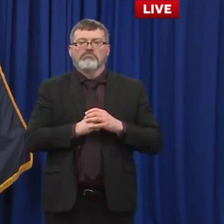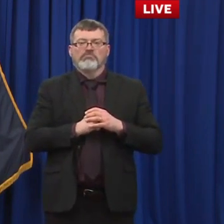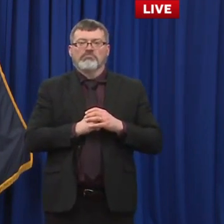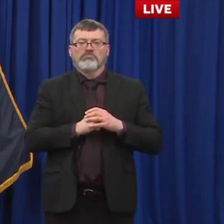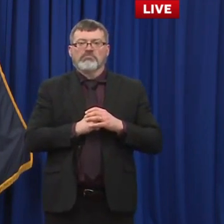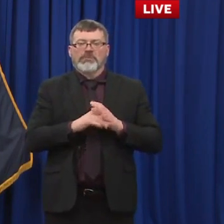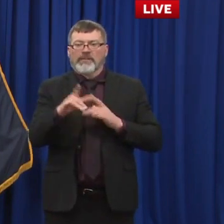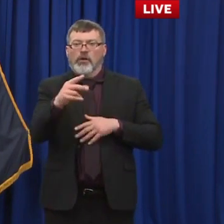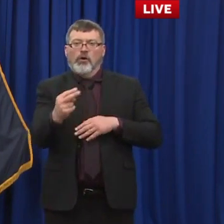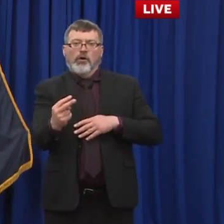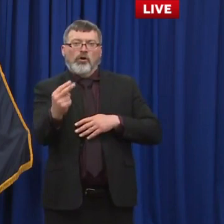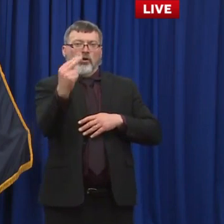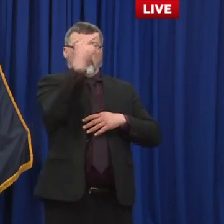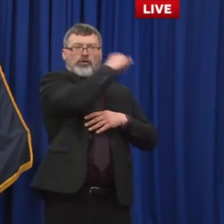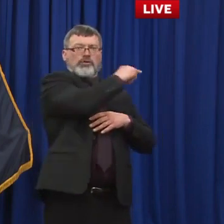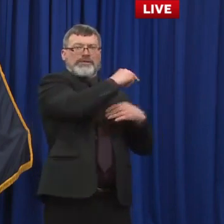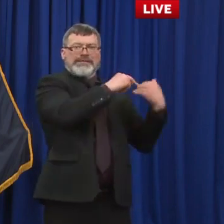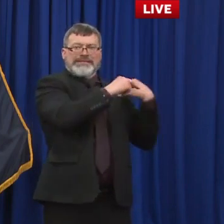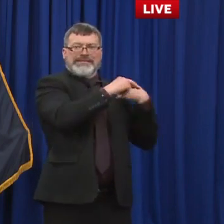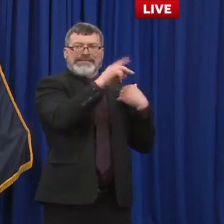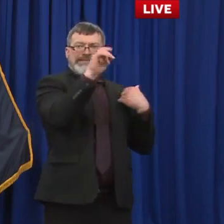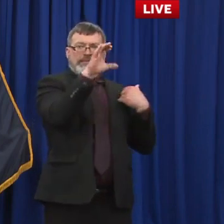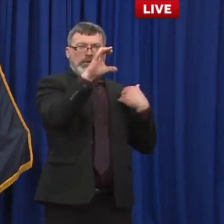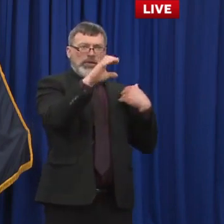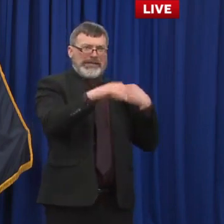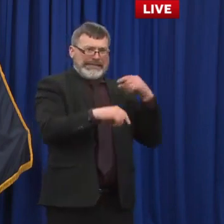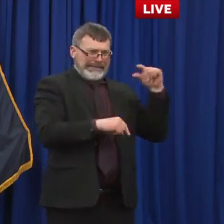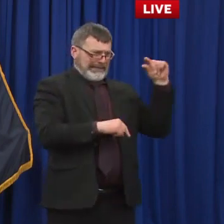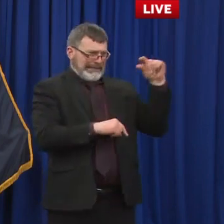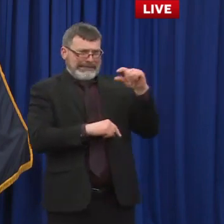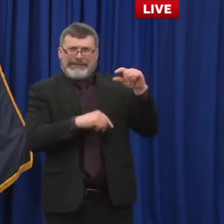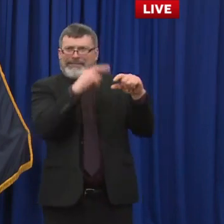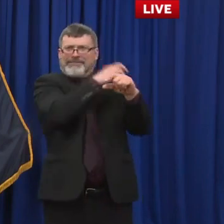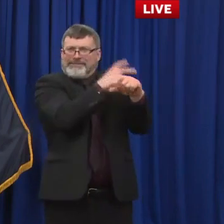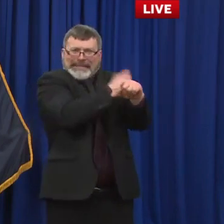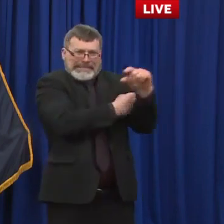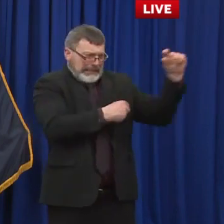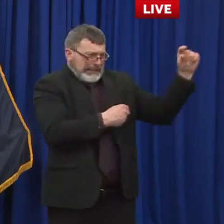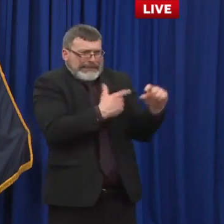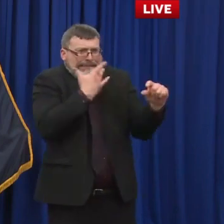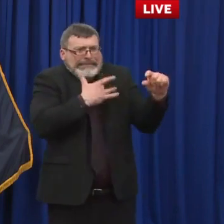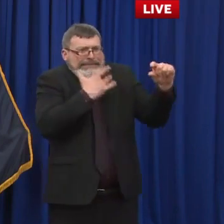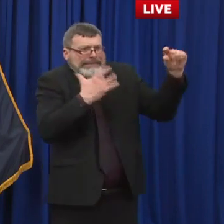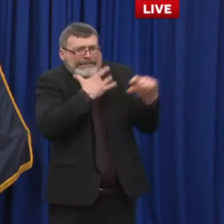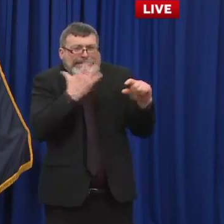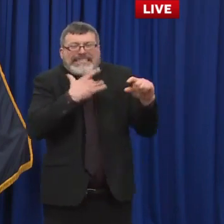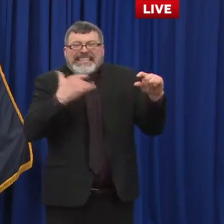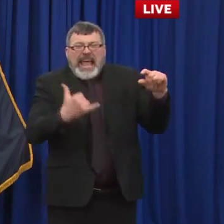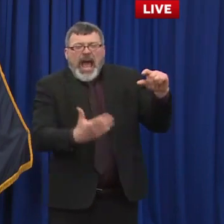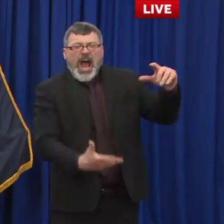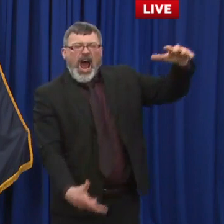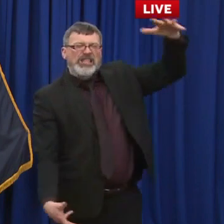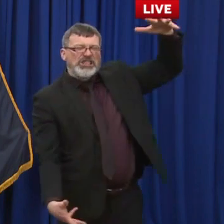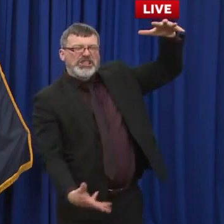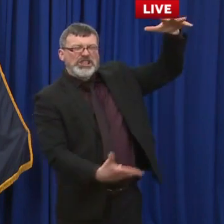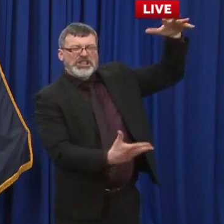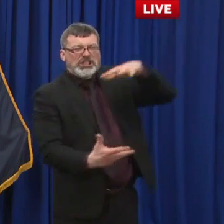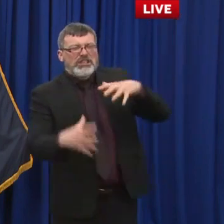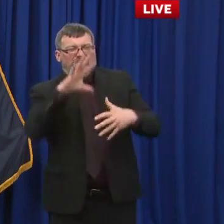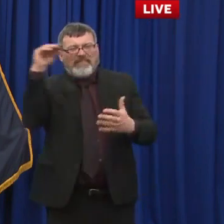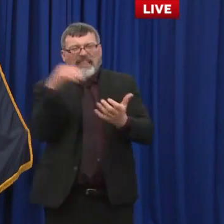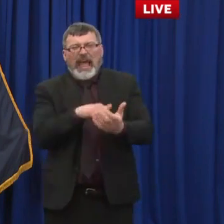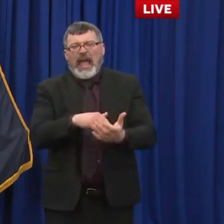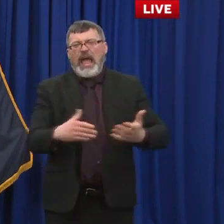won't uh be the state kind of controlling the district or should say the federal government controlling the distribution and the state getting it out